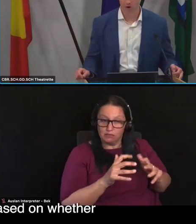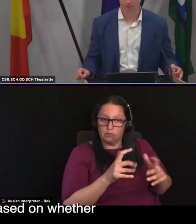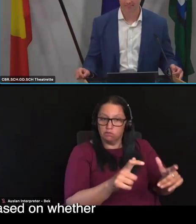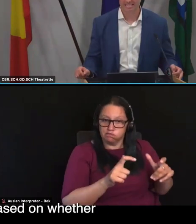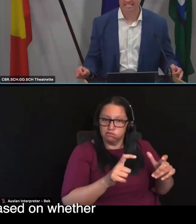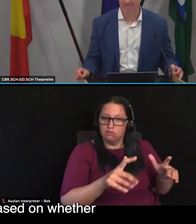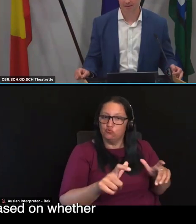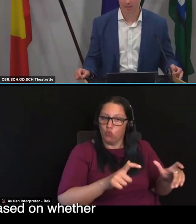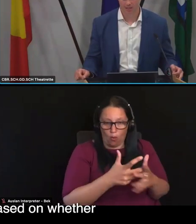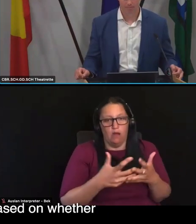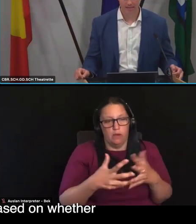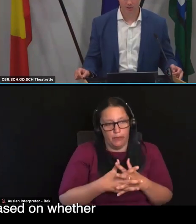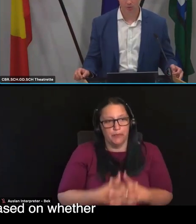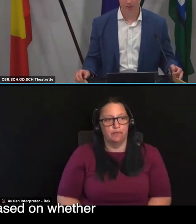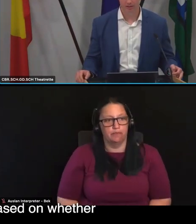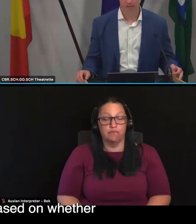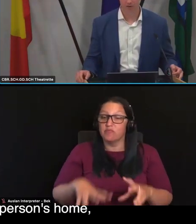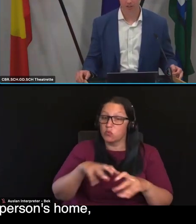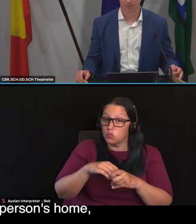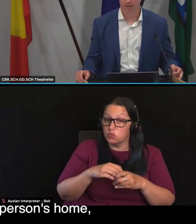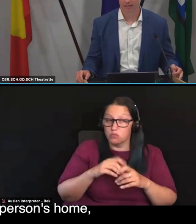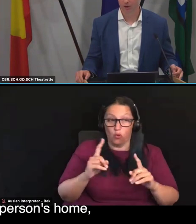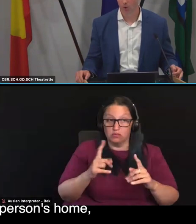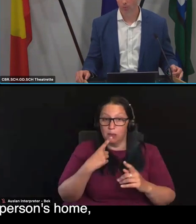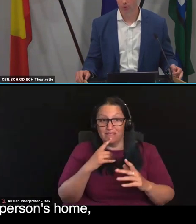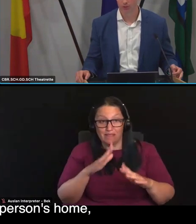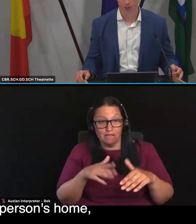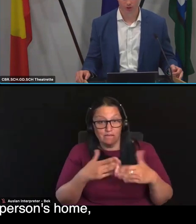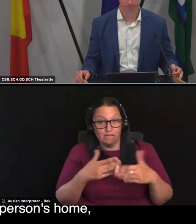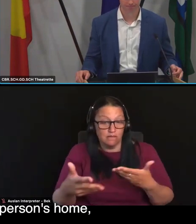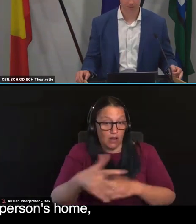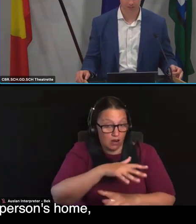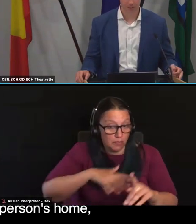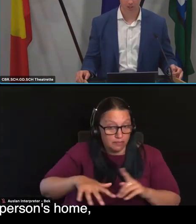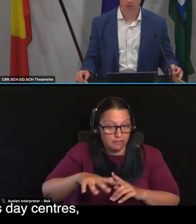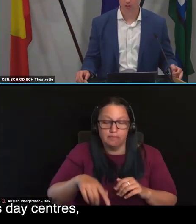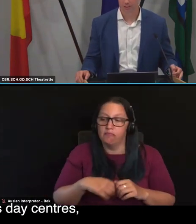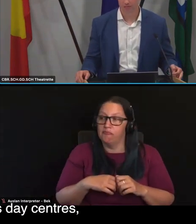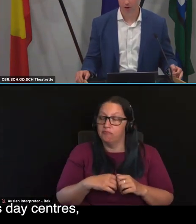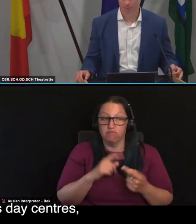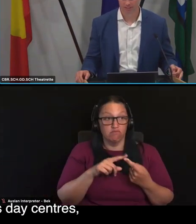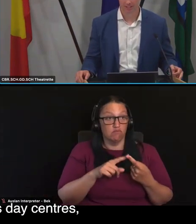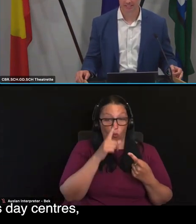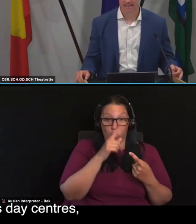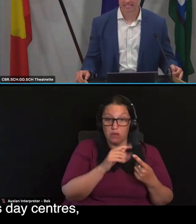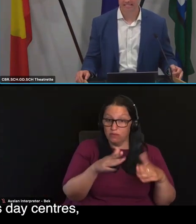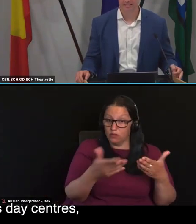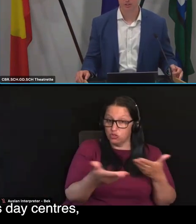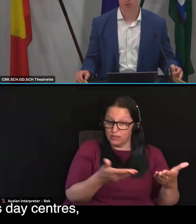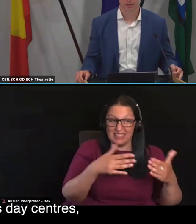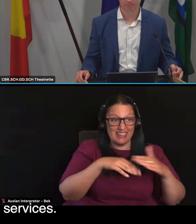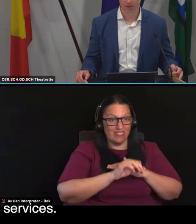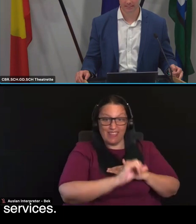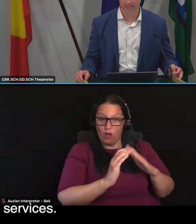the service environment that differ based on whether the care is delivered in an older person's home, a service environment such as day